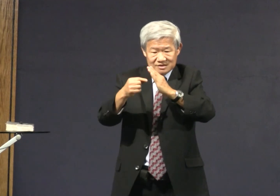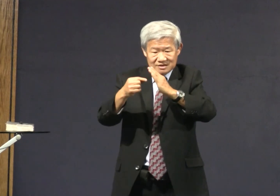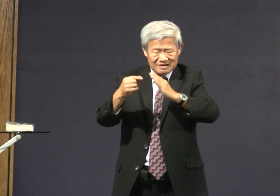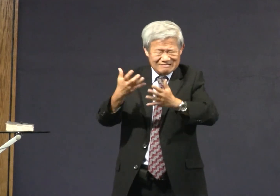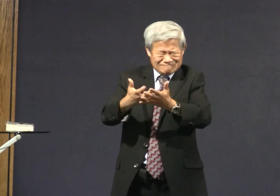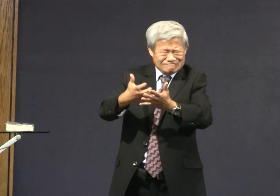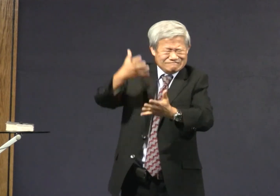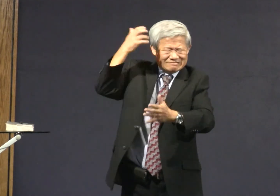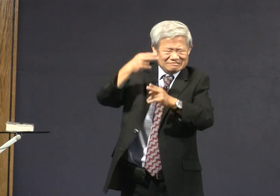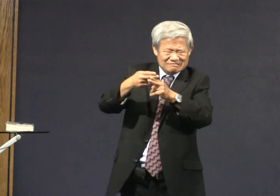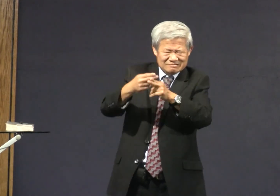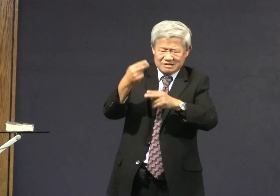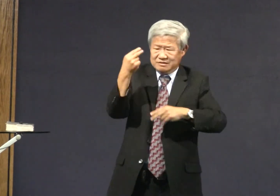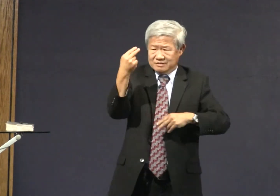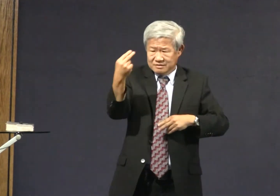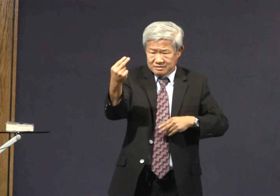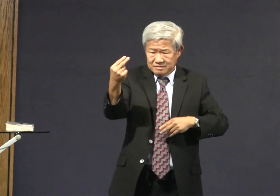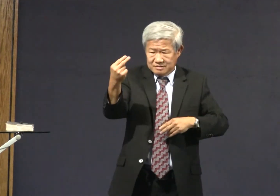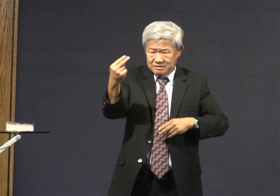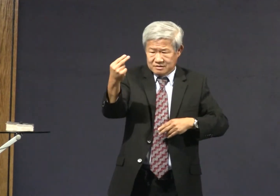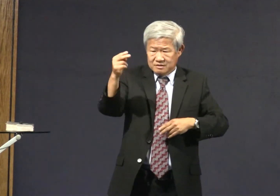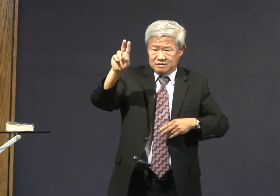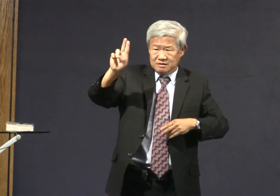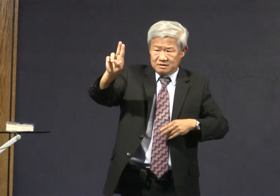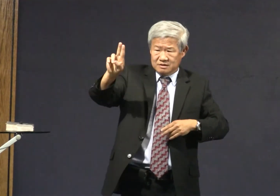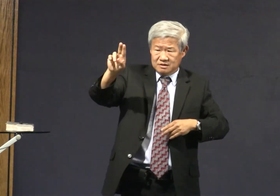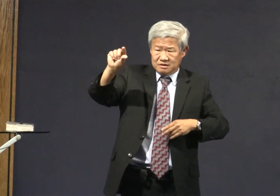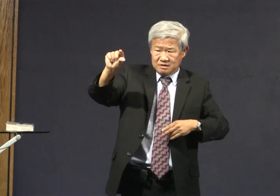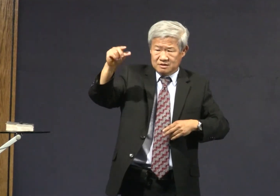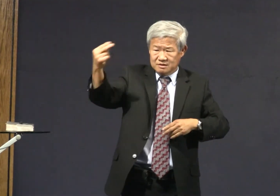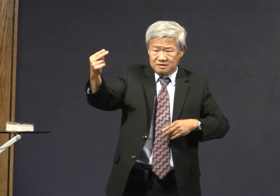holy before we started changing it.